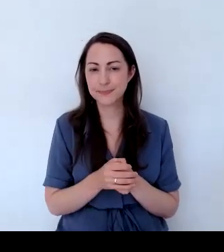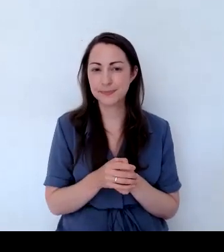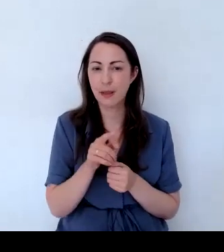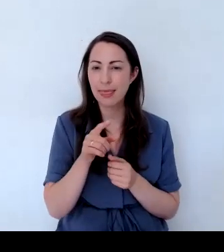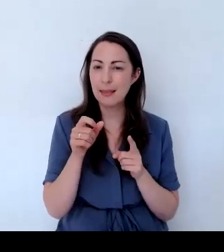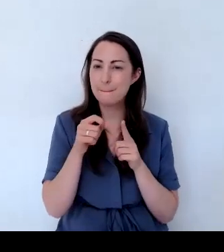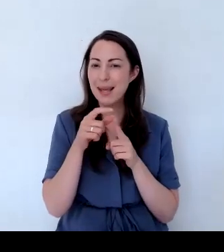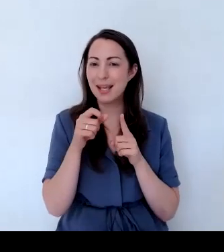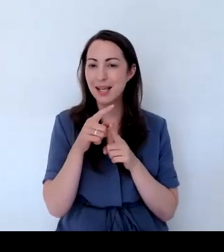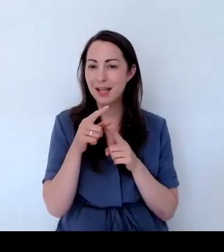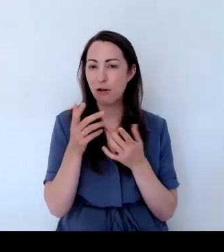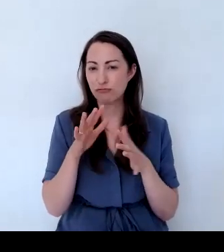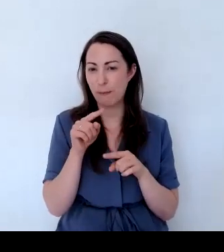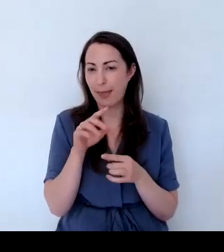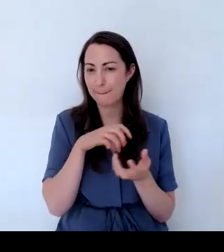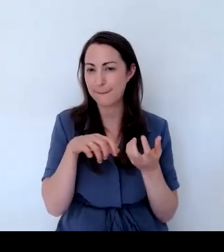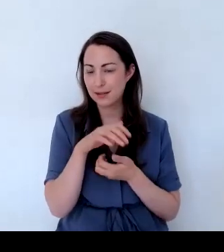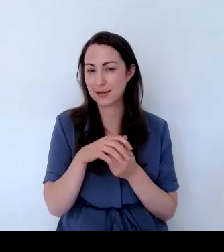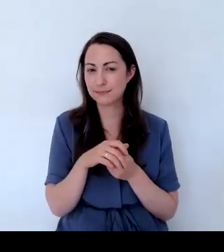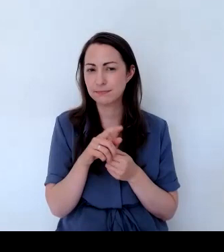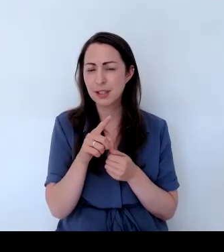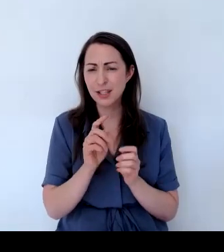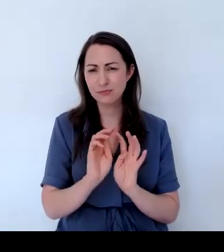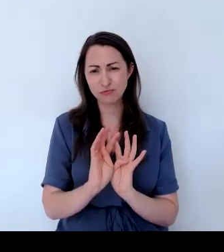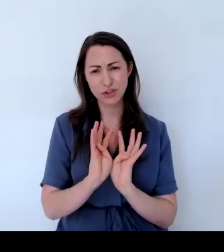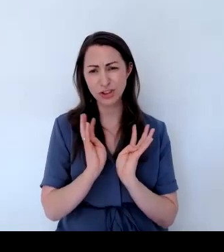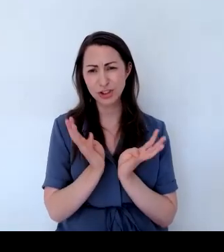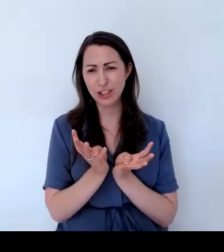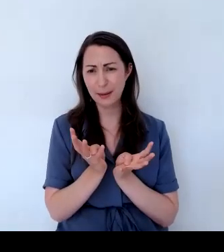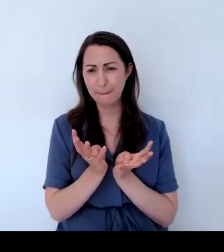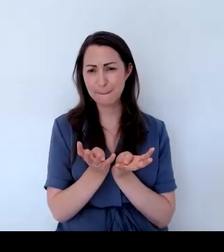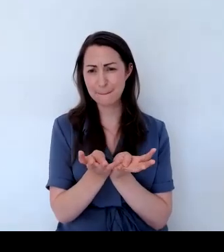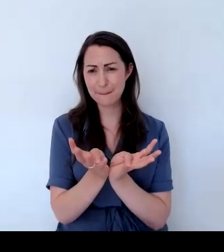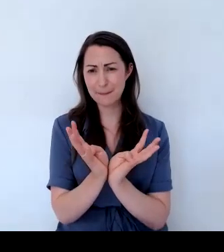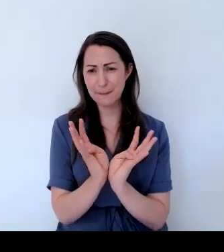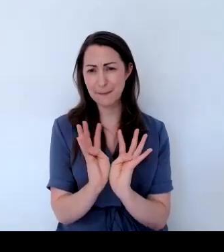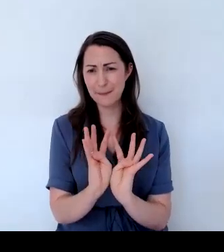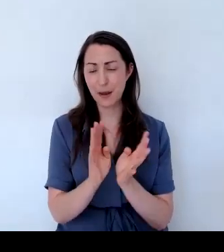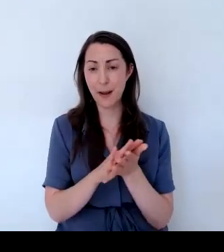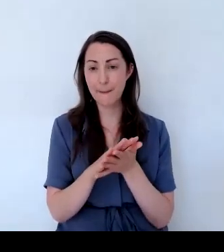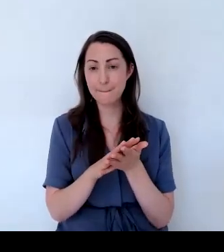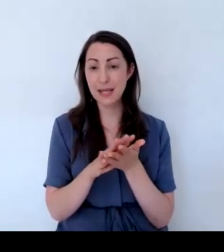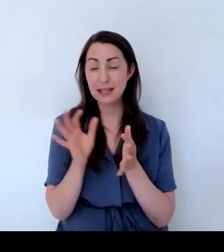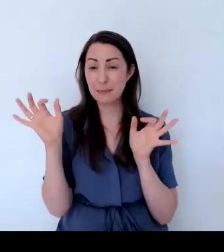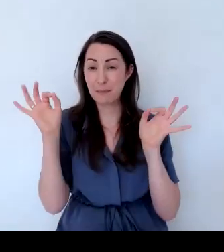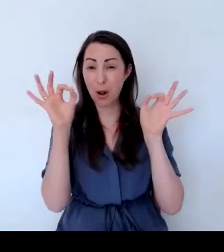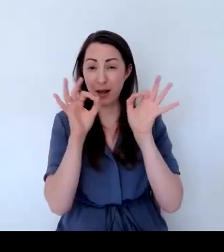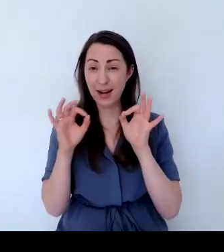Again, the shape of that flower just tells us, doesn't it, that pollinators are going to be able to access everything